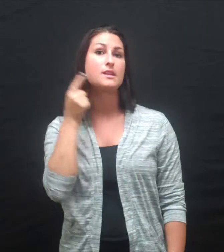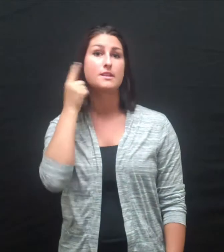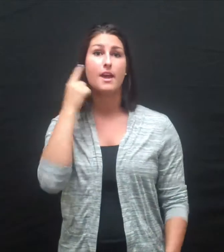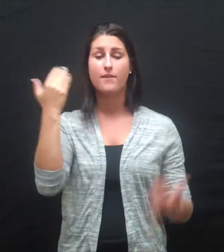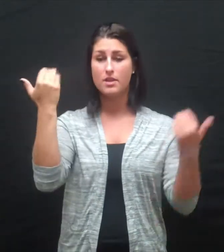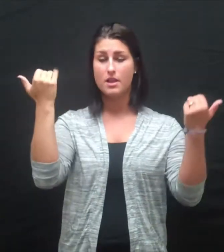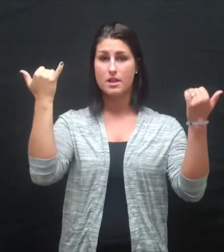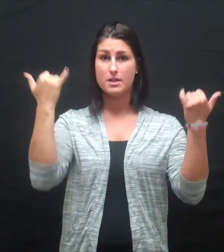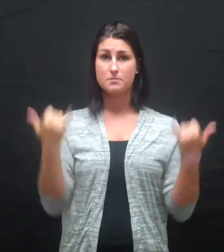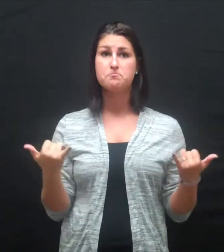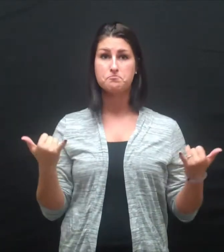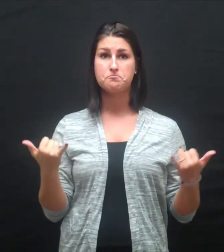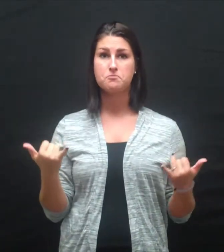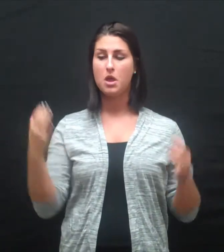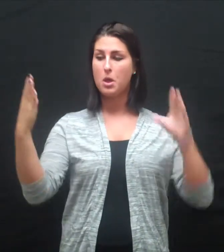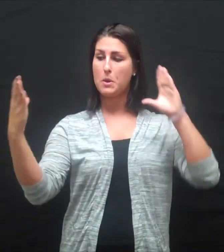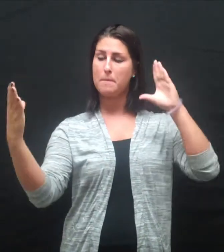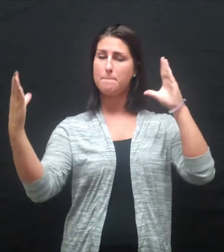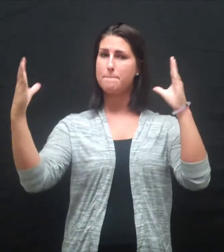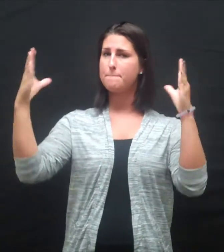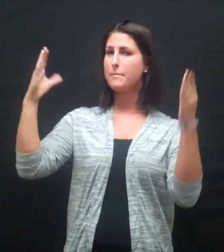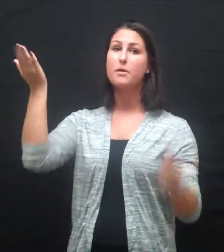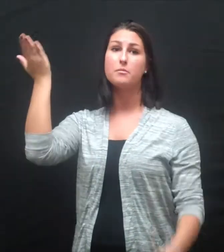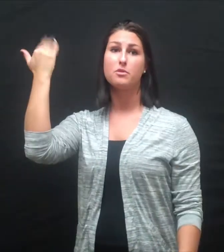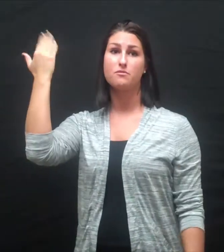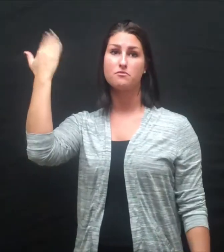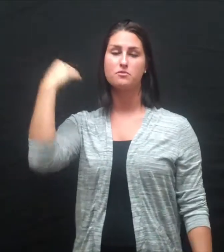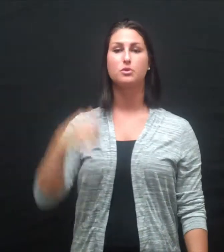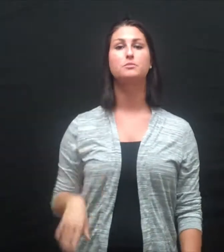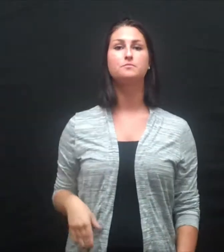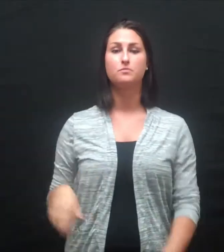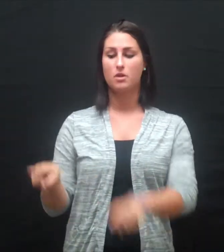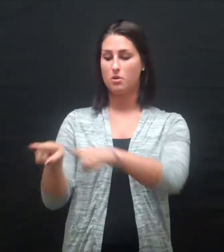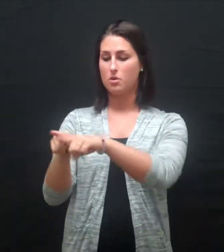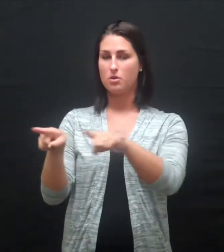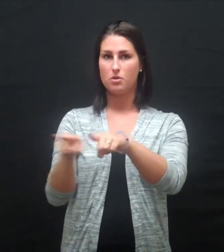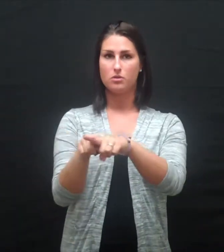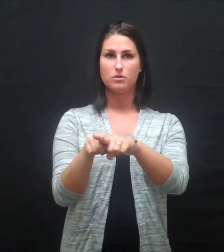both in Europe and the United States.